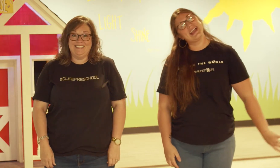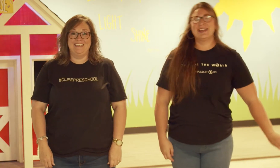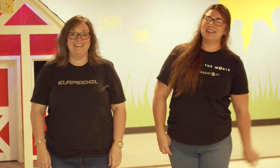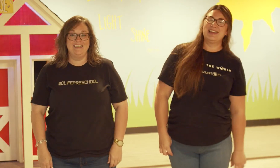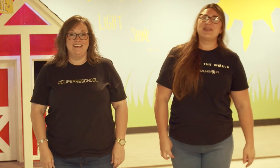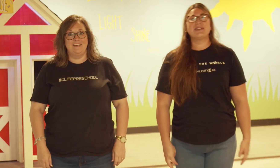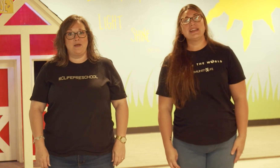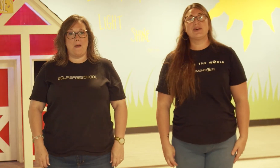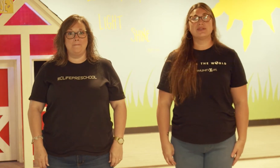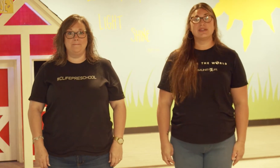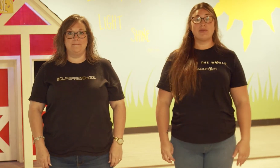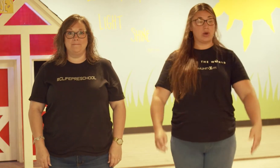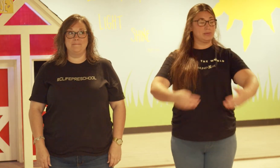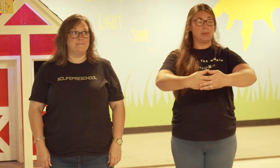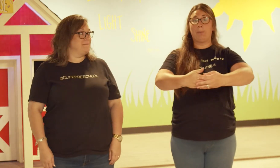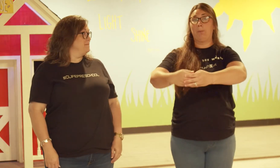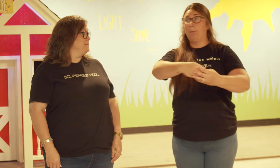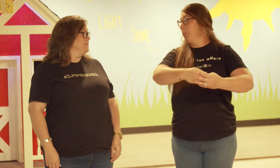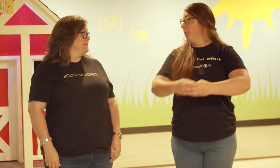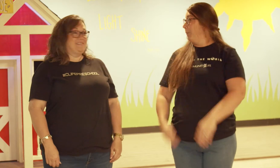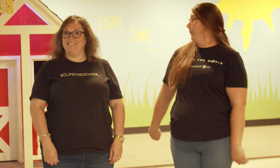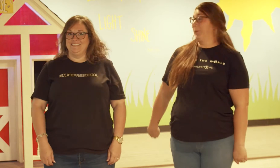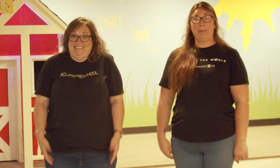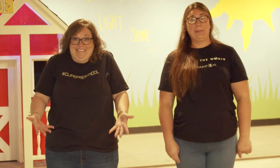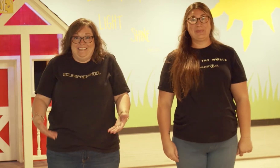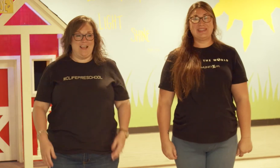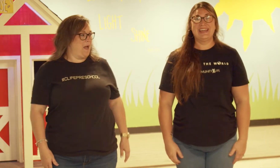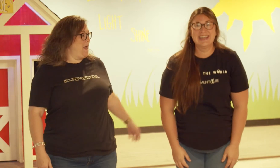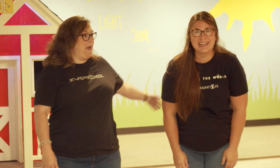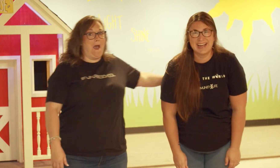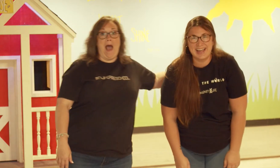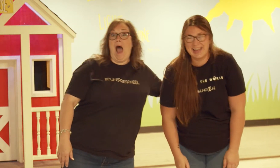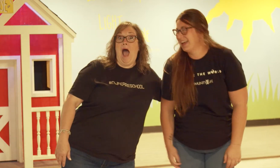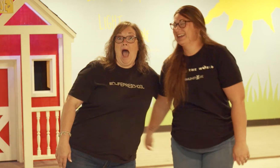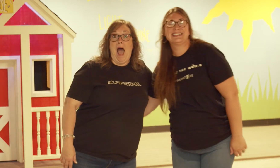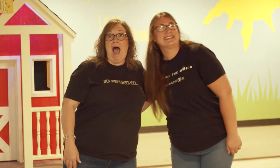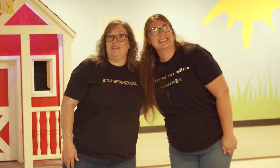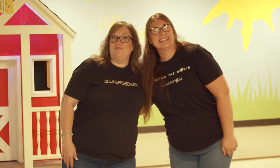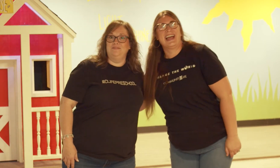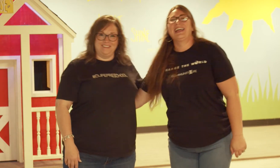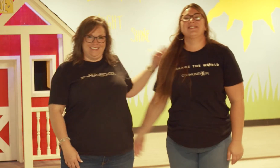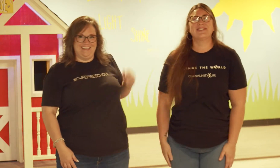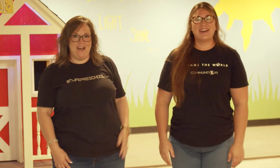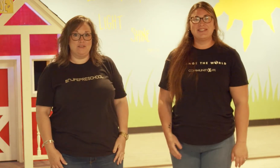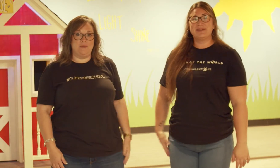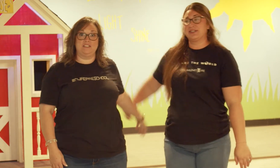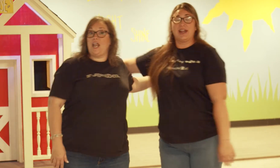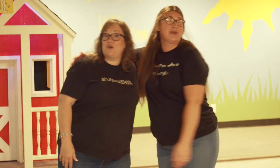Okay, everybody knows that grapes come in bunches, so everybody get in big bunches. The fruit of the spirit's not a